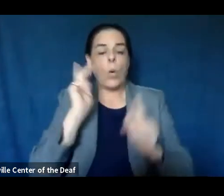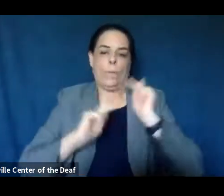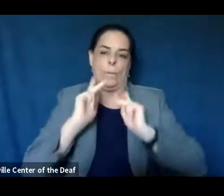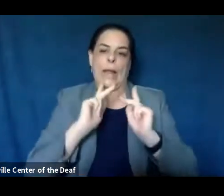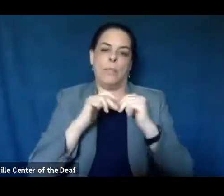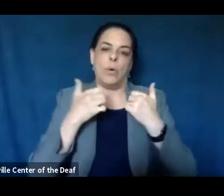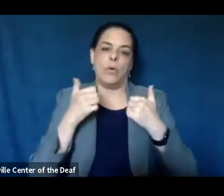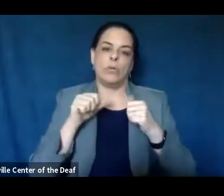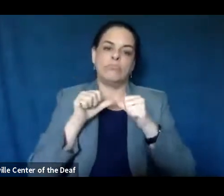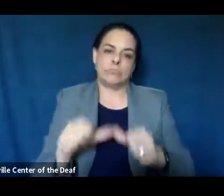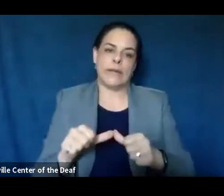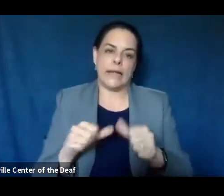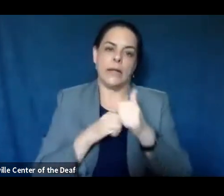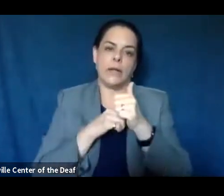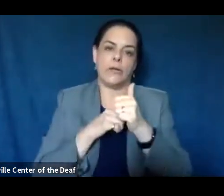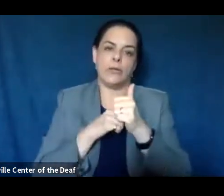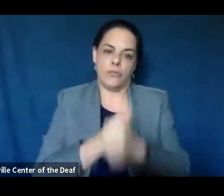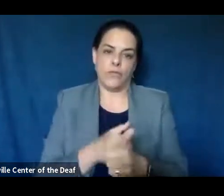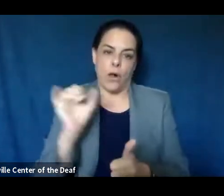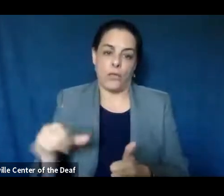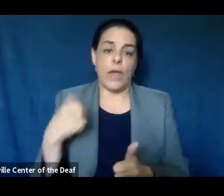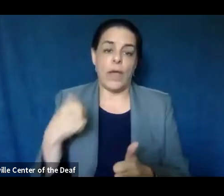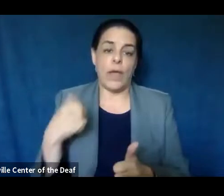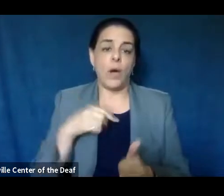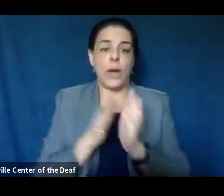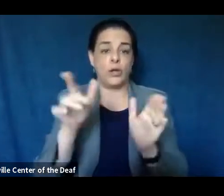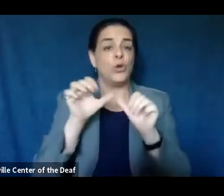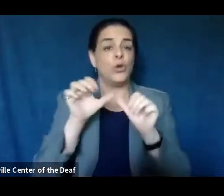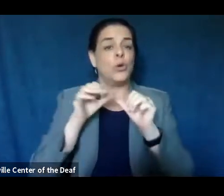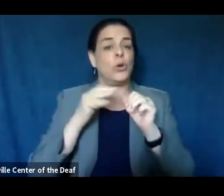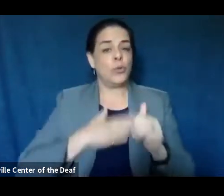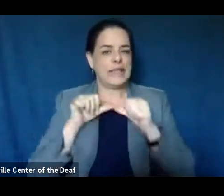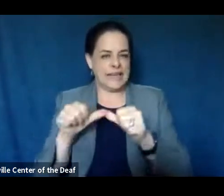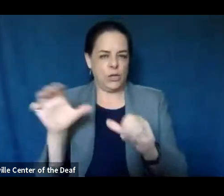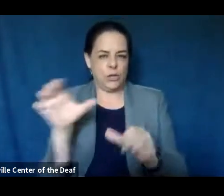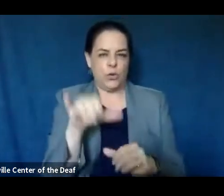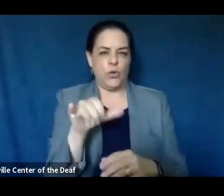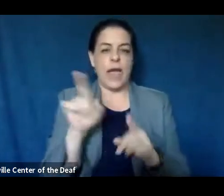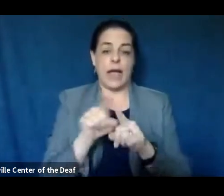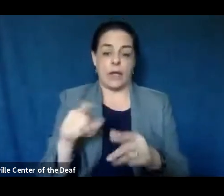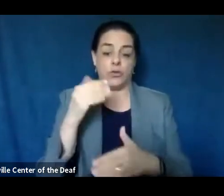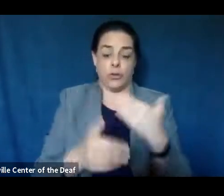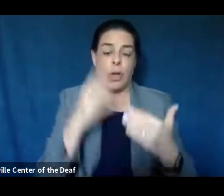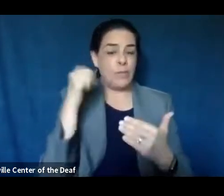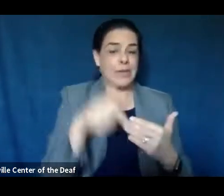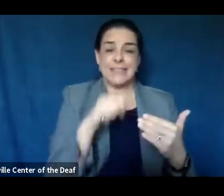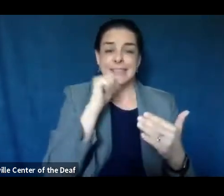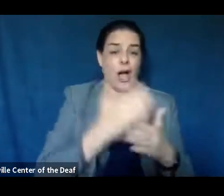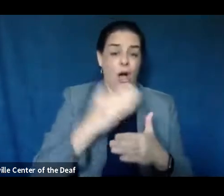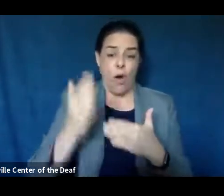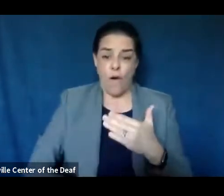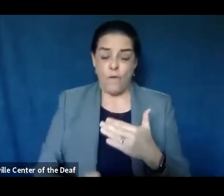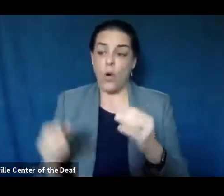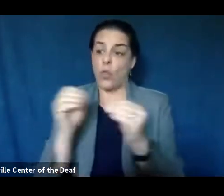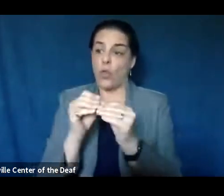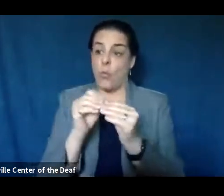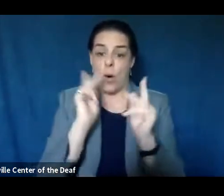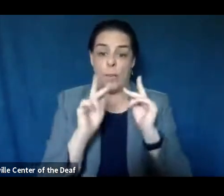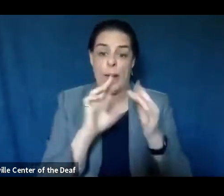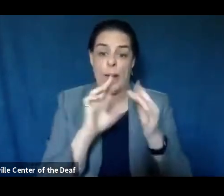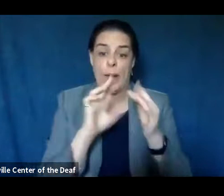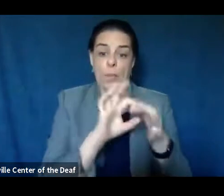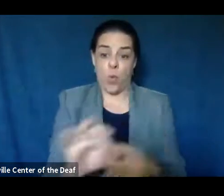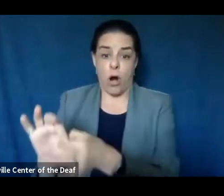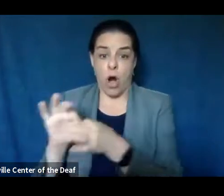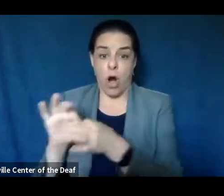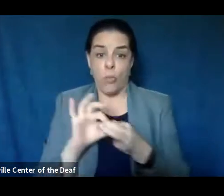do. And so we ask that you continue to do that as you move forward because this isn't over. And the more that people cooperate and continue to do what